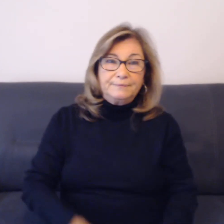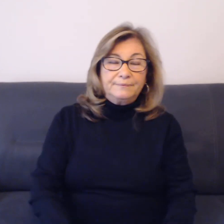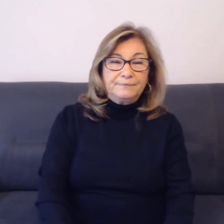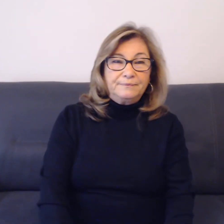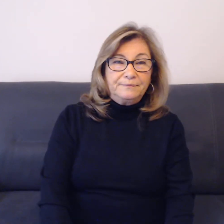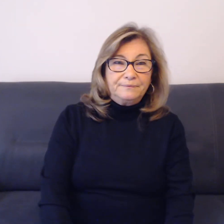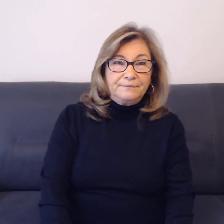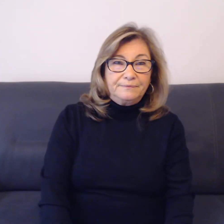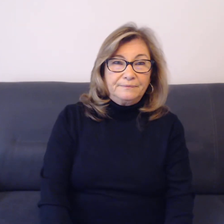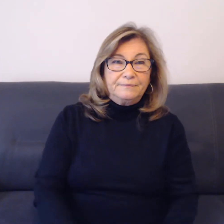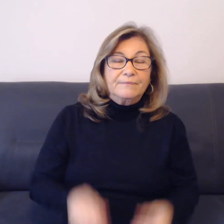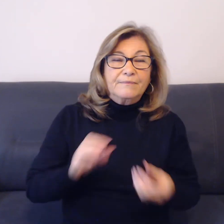Number seven.